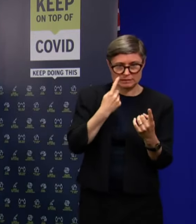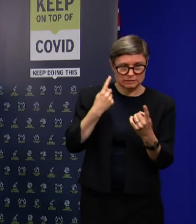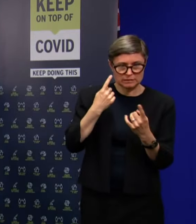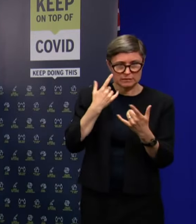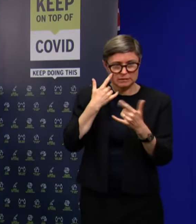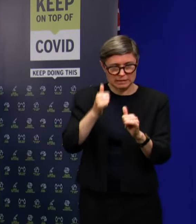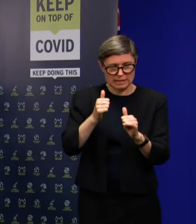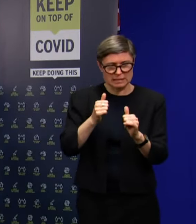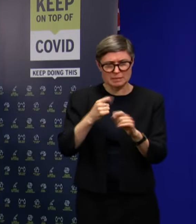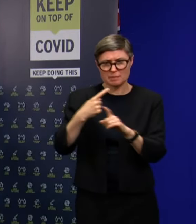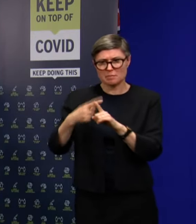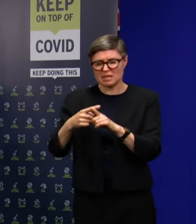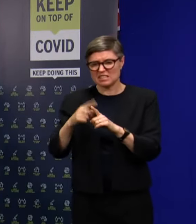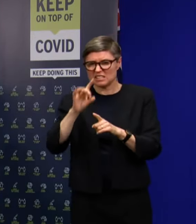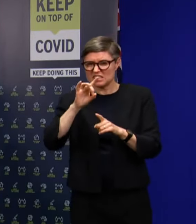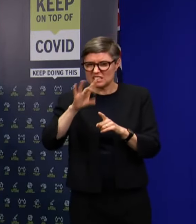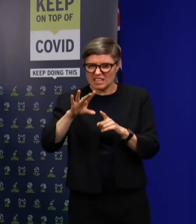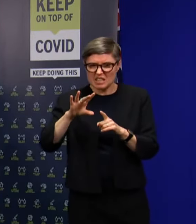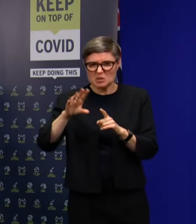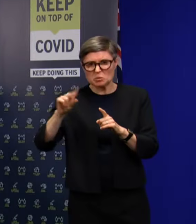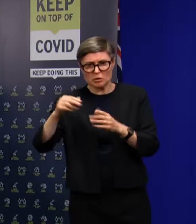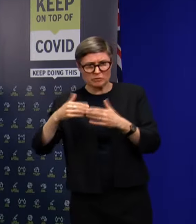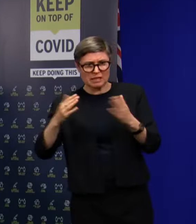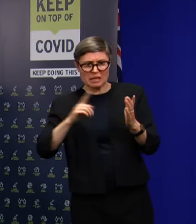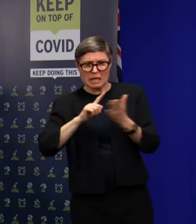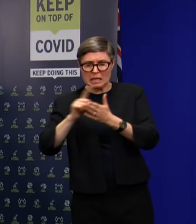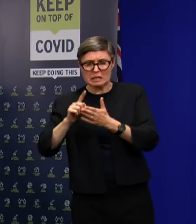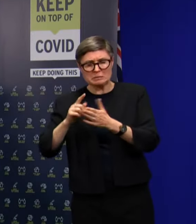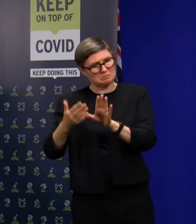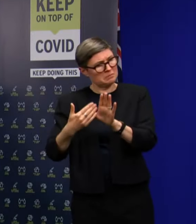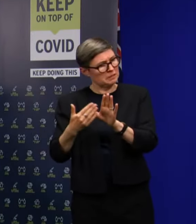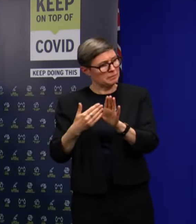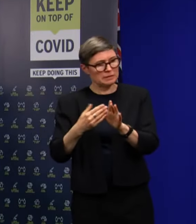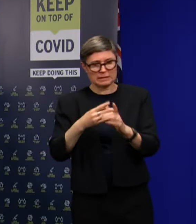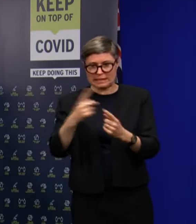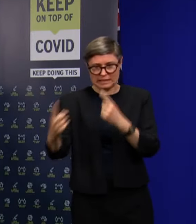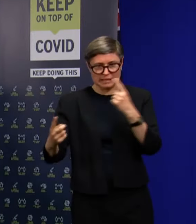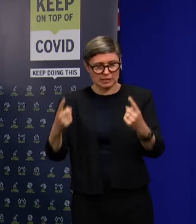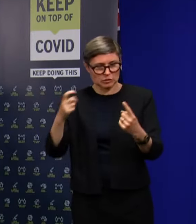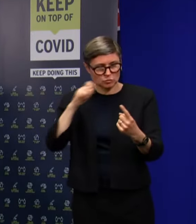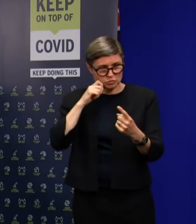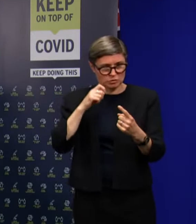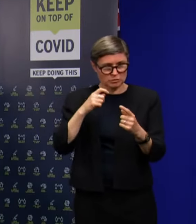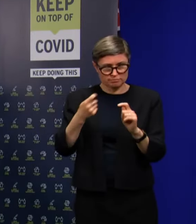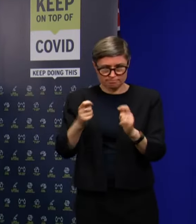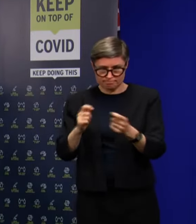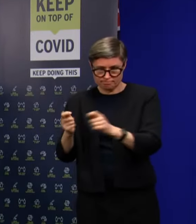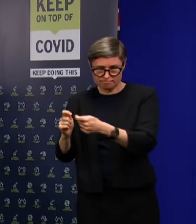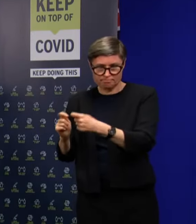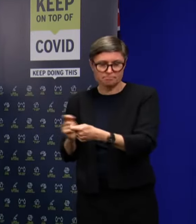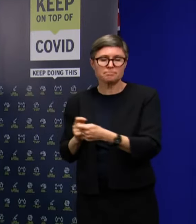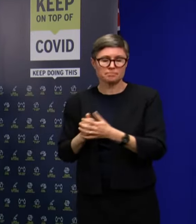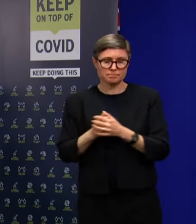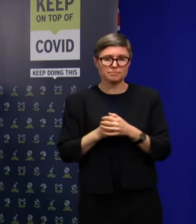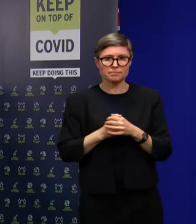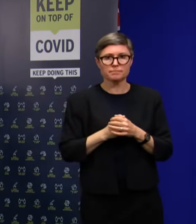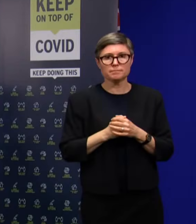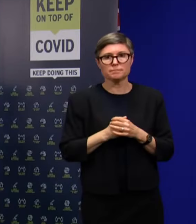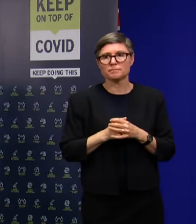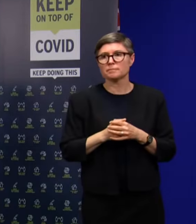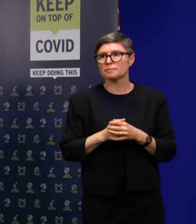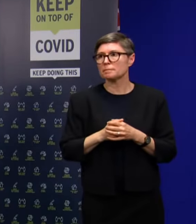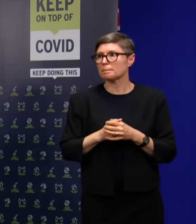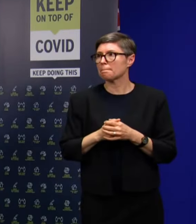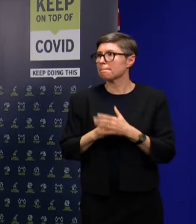the 10 to 12 days. But it does depend. And in each individual case gets their testing regime communicated to them by the public health team.